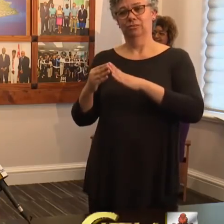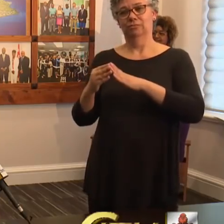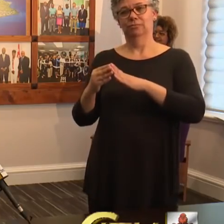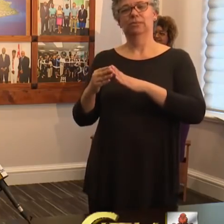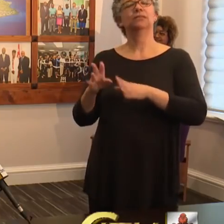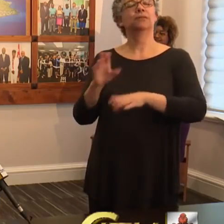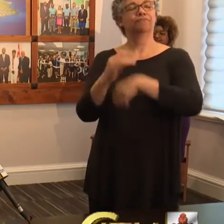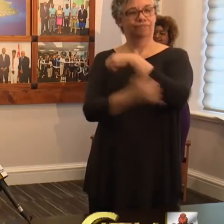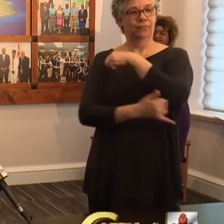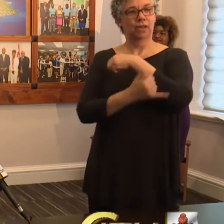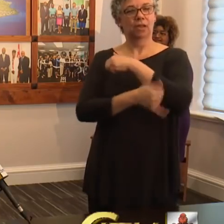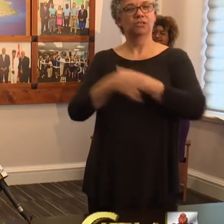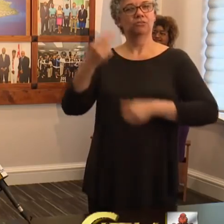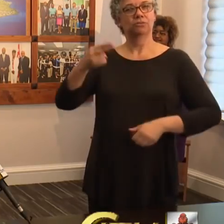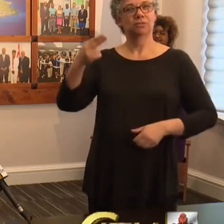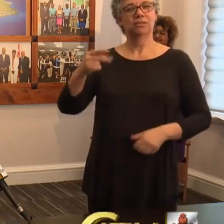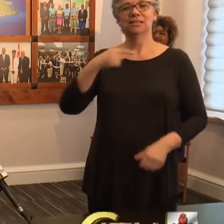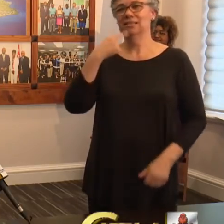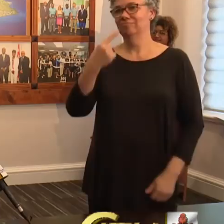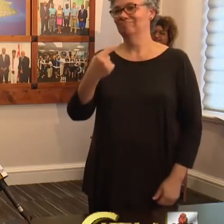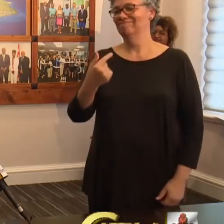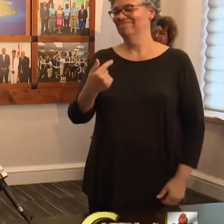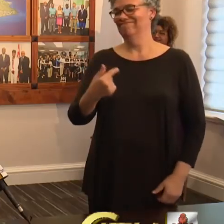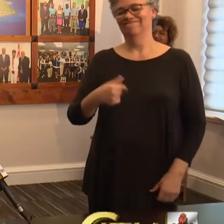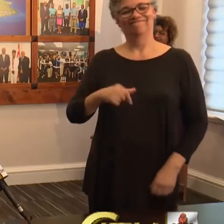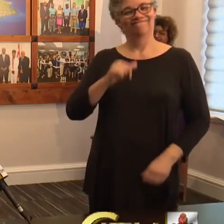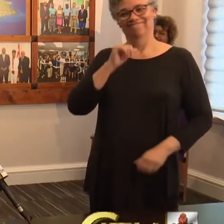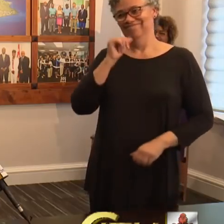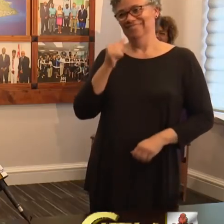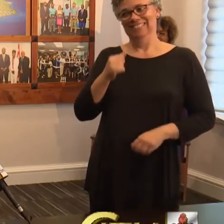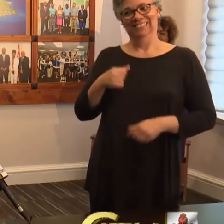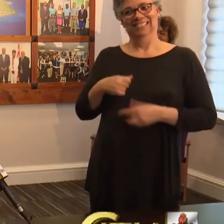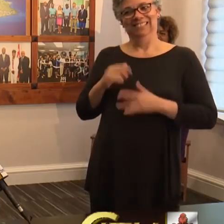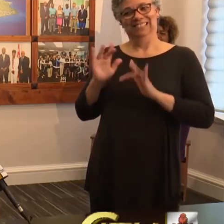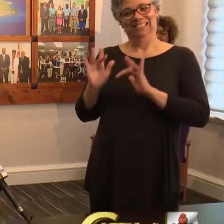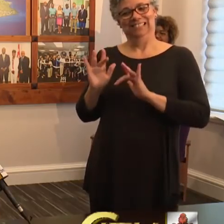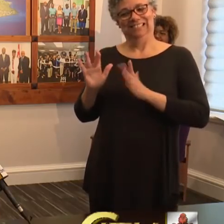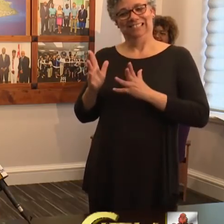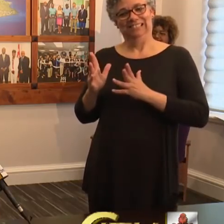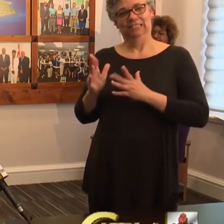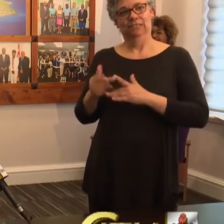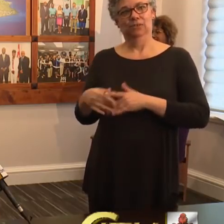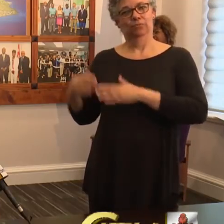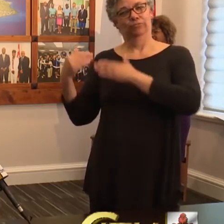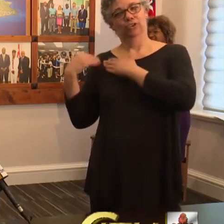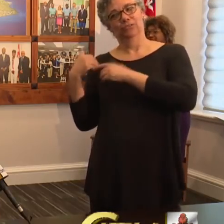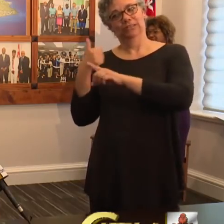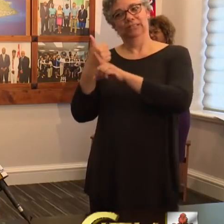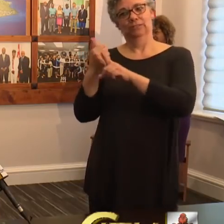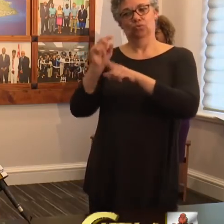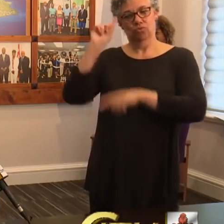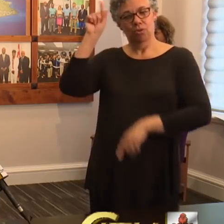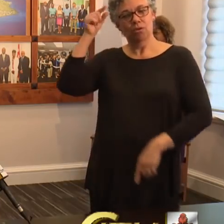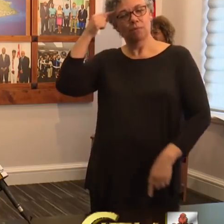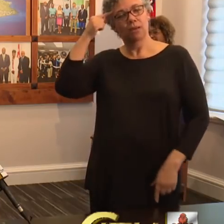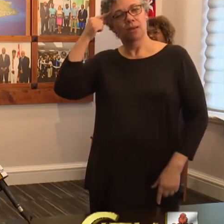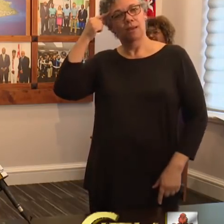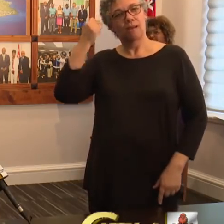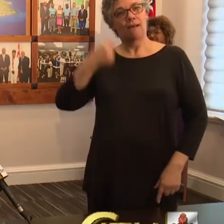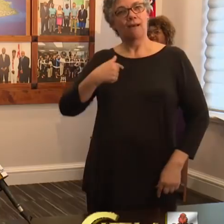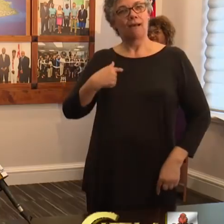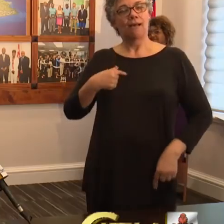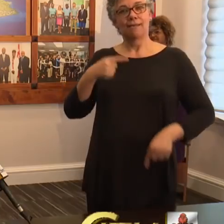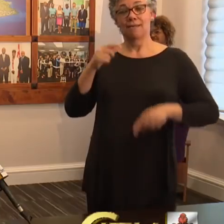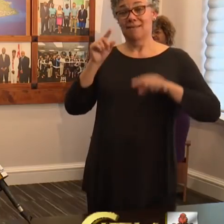that they did not envy the burden that myself or our government has had to collectively bear. I can't